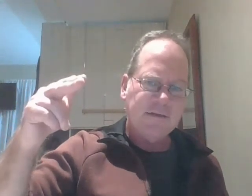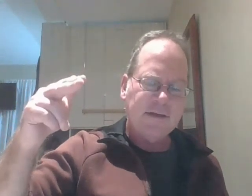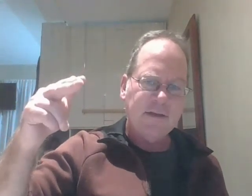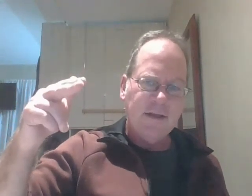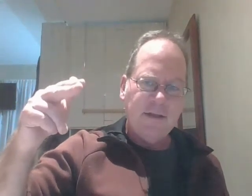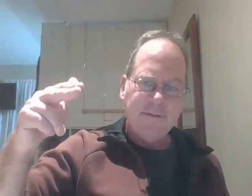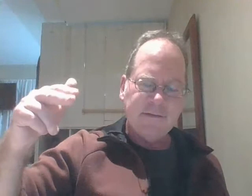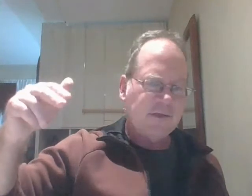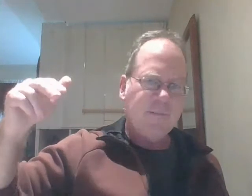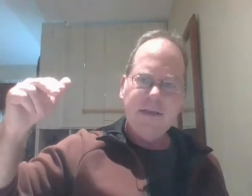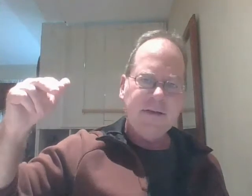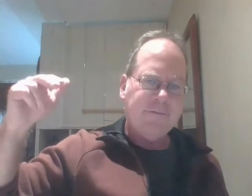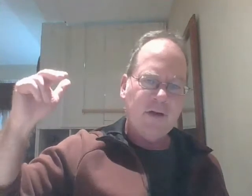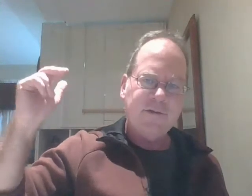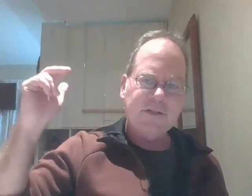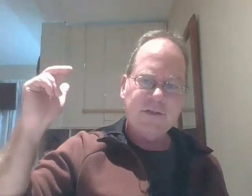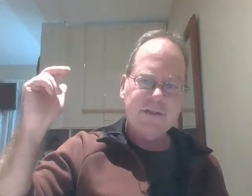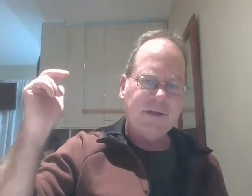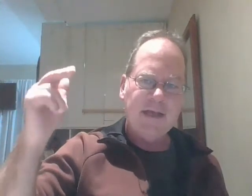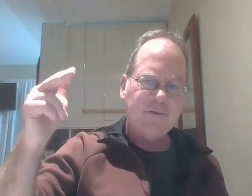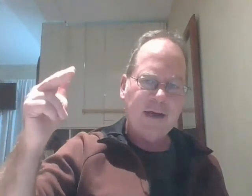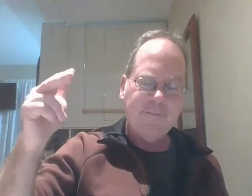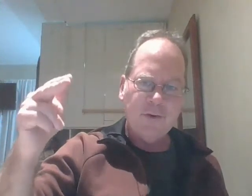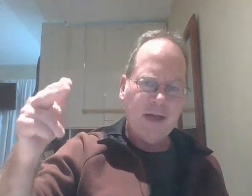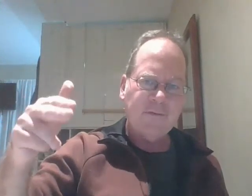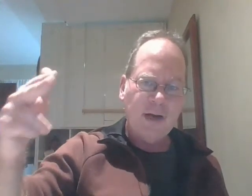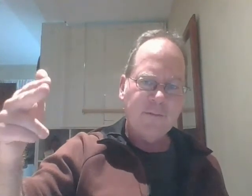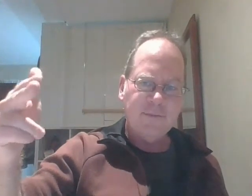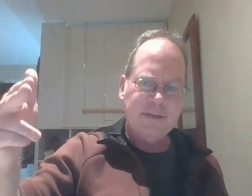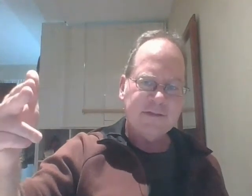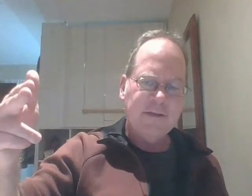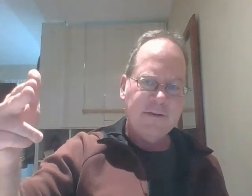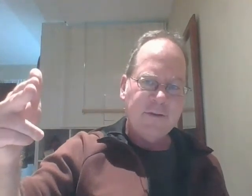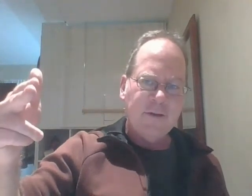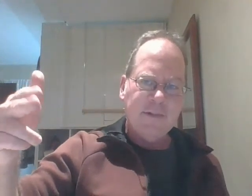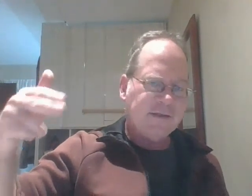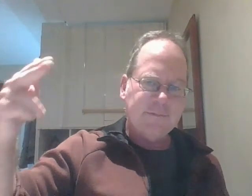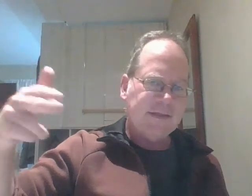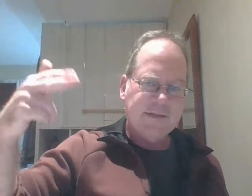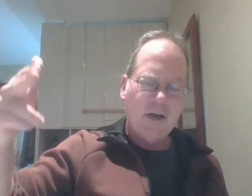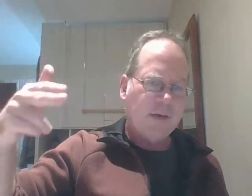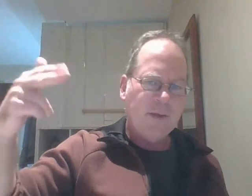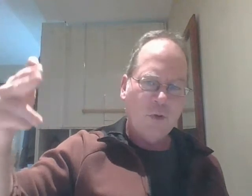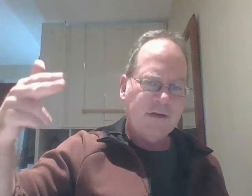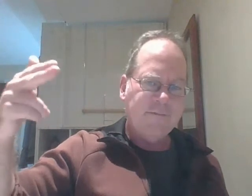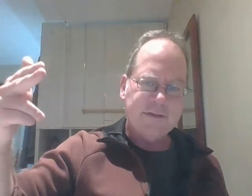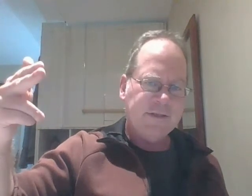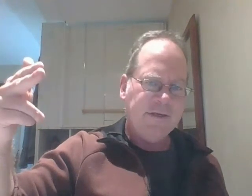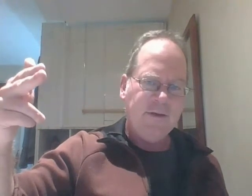that's going to mean if you don't have insurance you can't drive or you'll have to bribe the police that just makes the economy more inefficient and